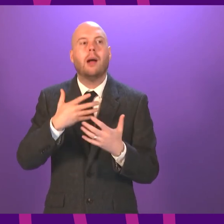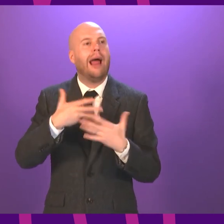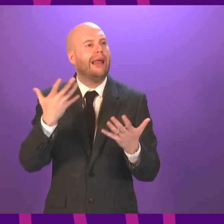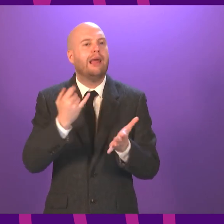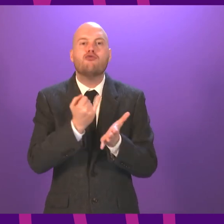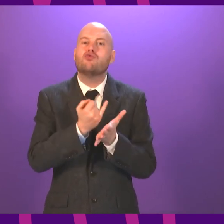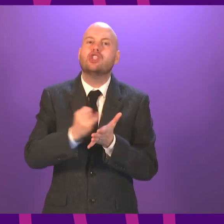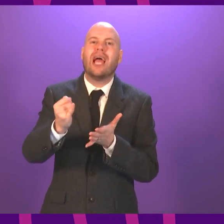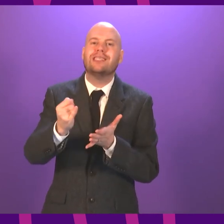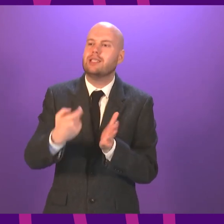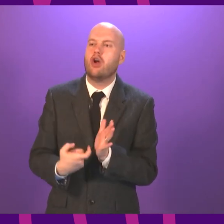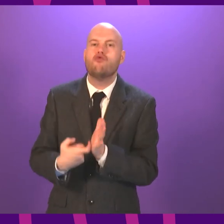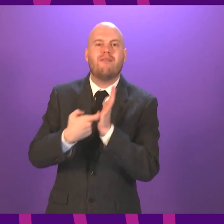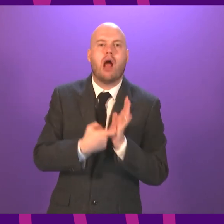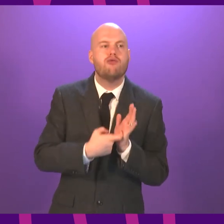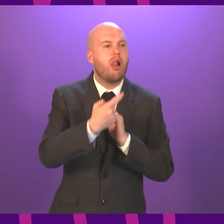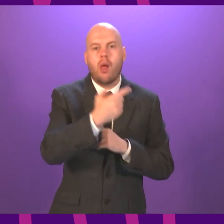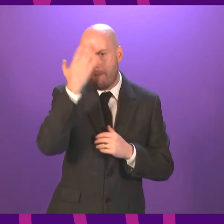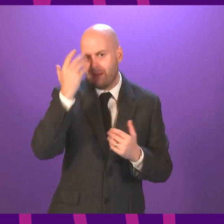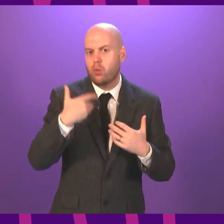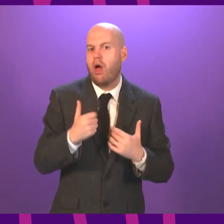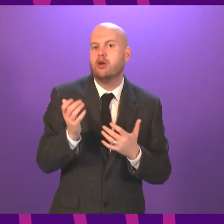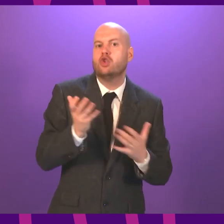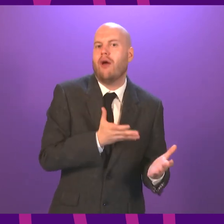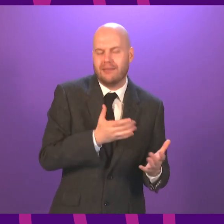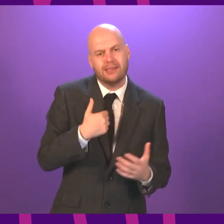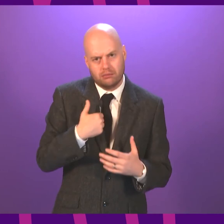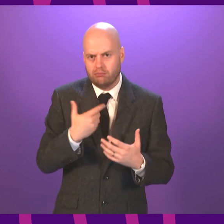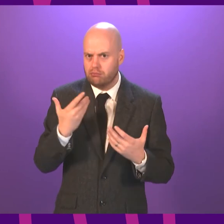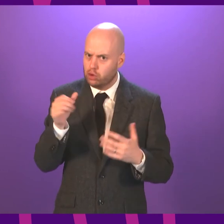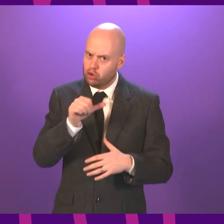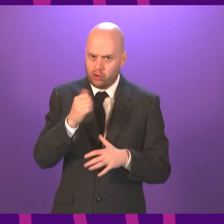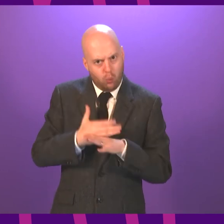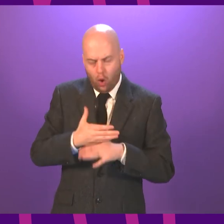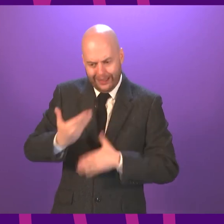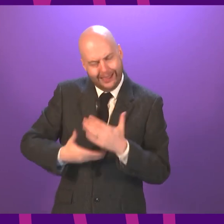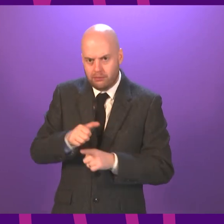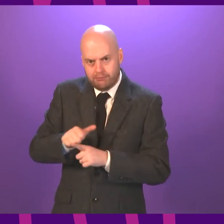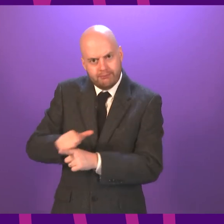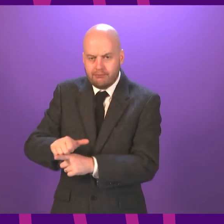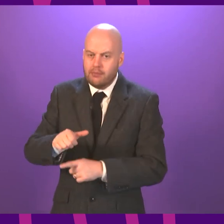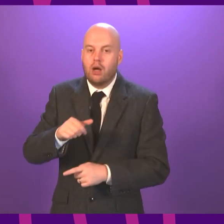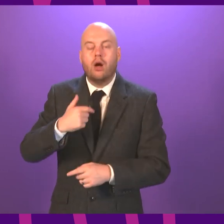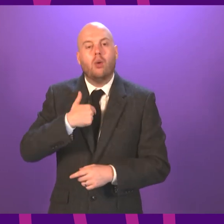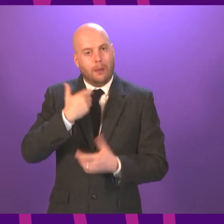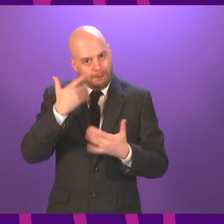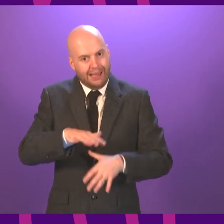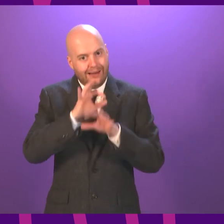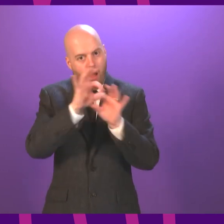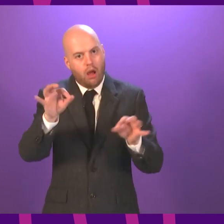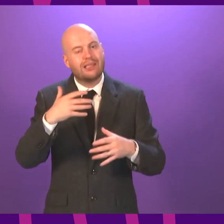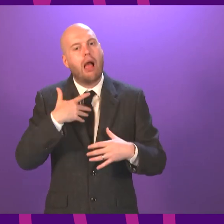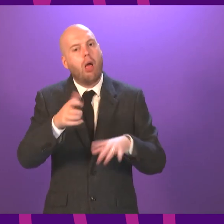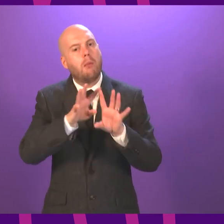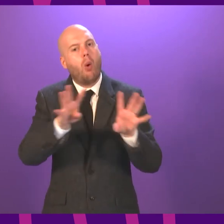to deliver on all of those recommendations, including asking Public Health Scotland to work with health boards to